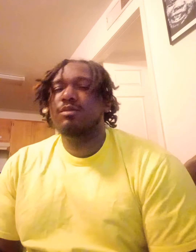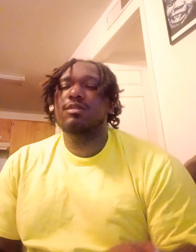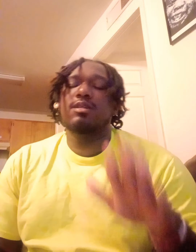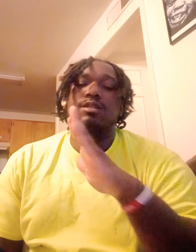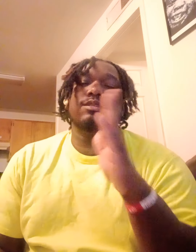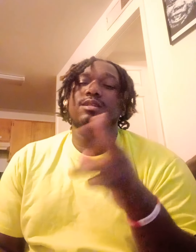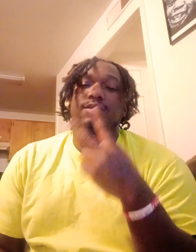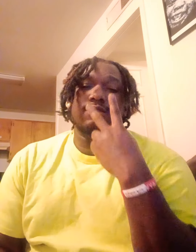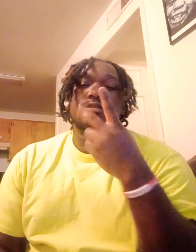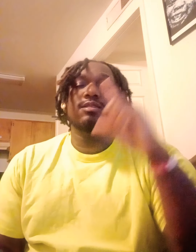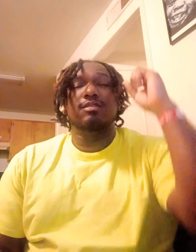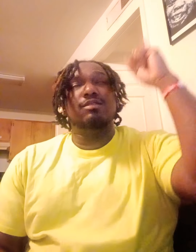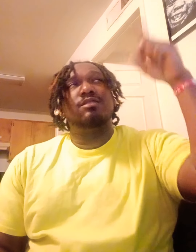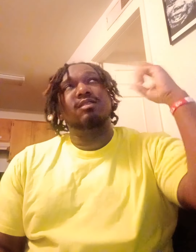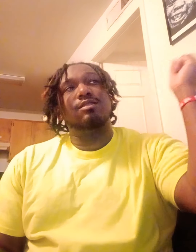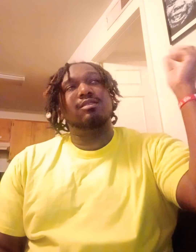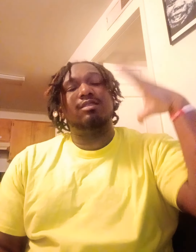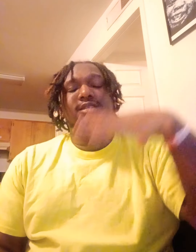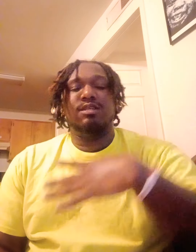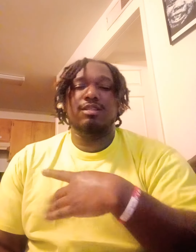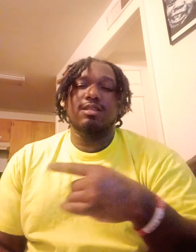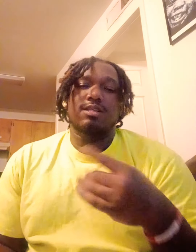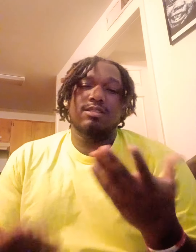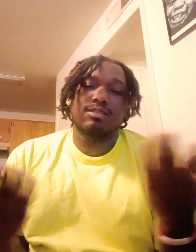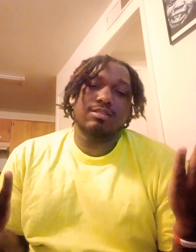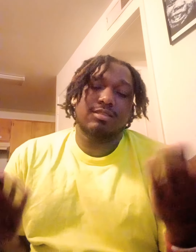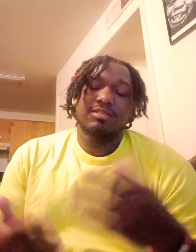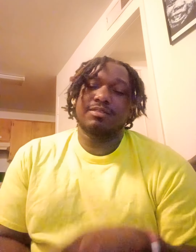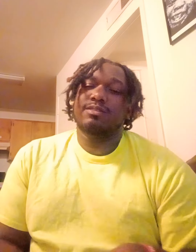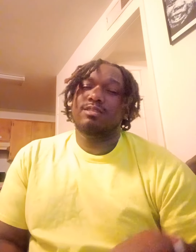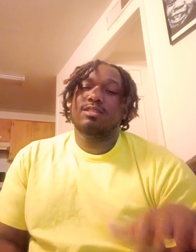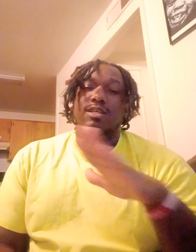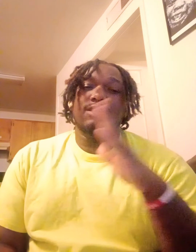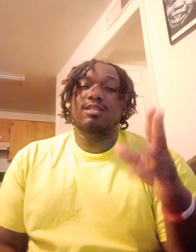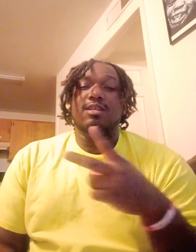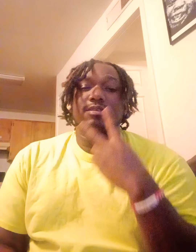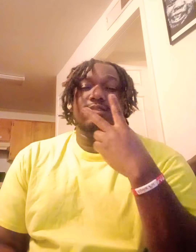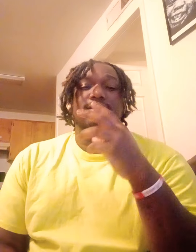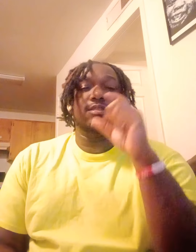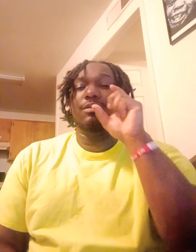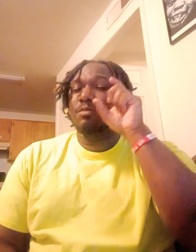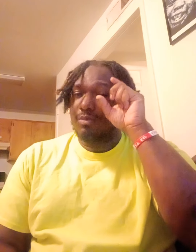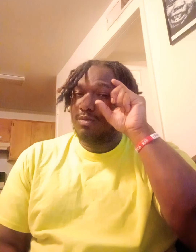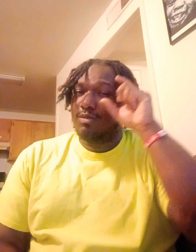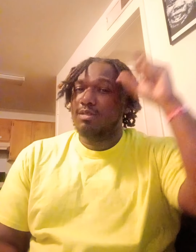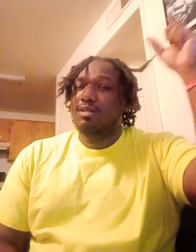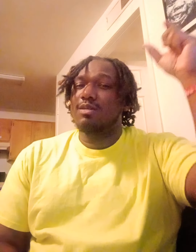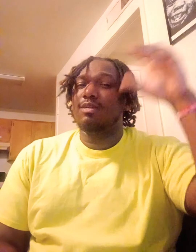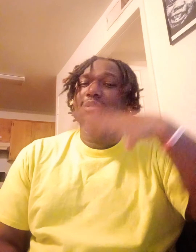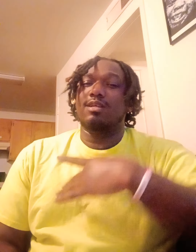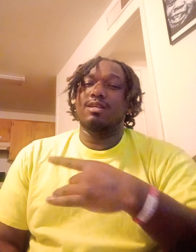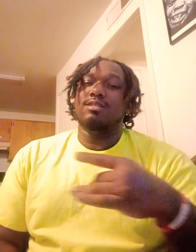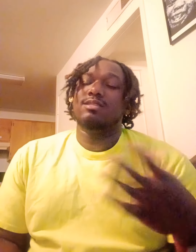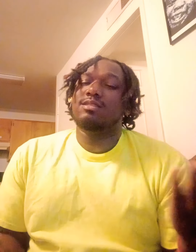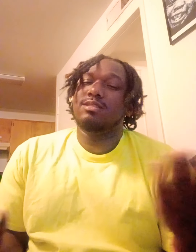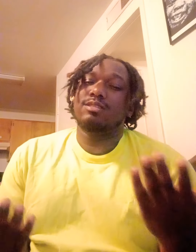Never seen a sunshine like this Never seen the moon glow like this